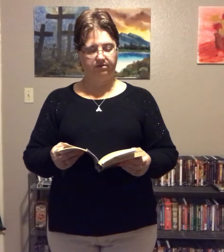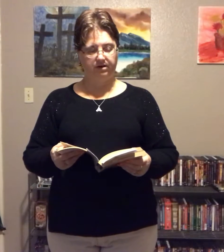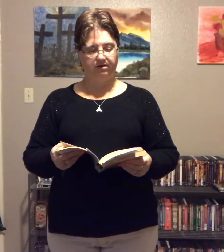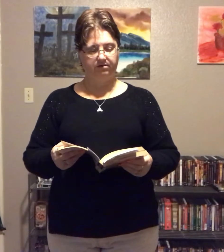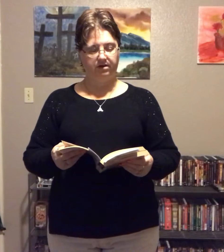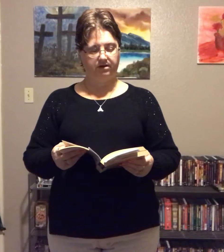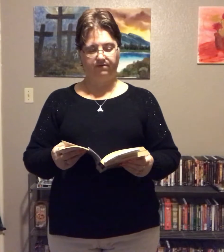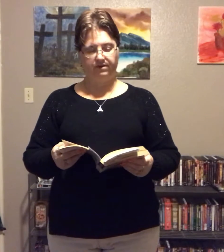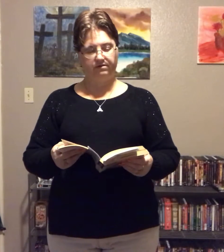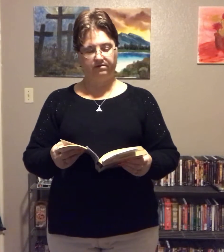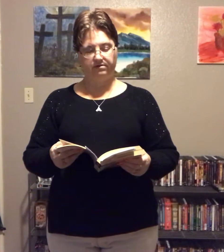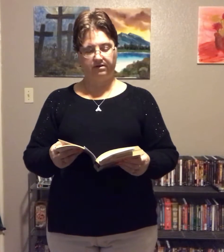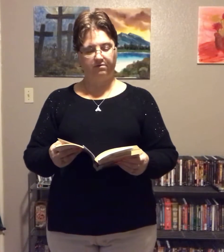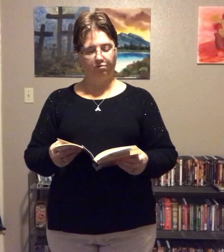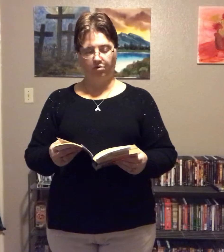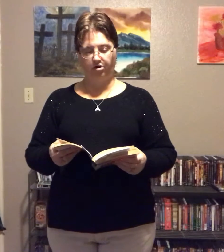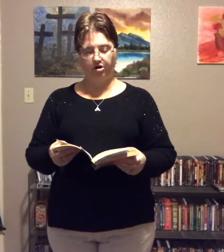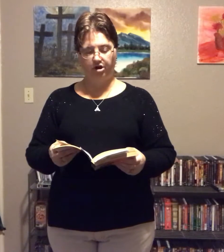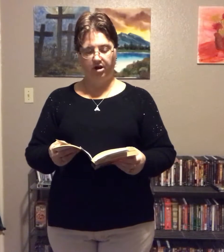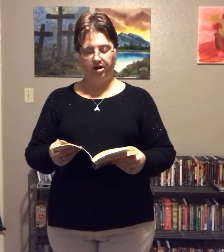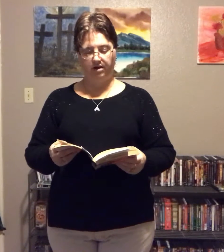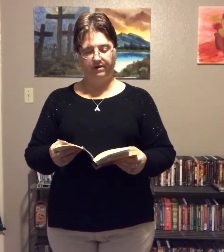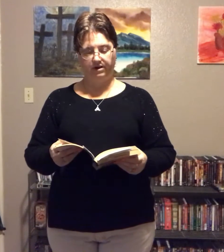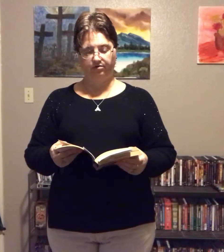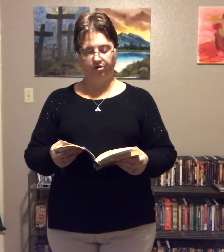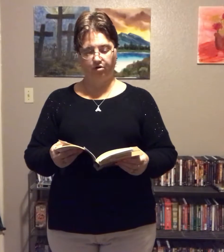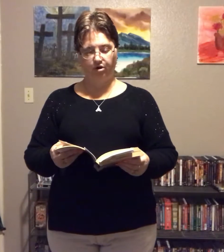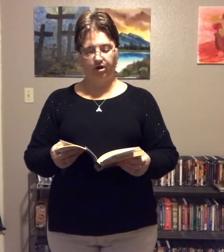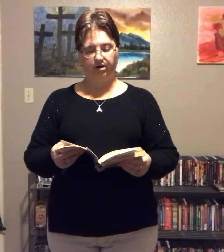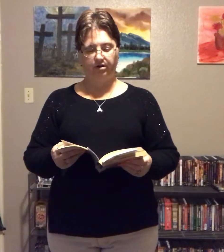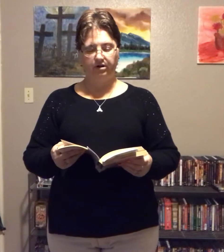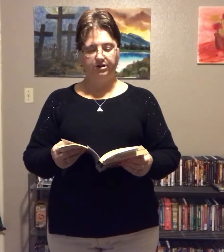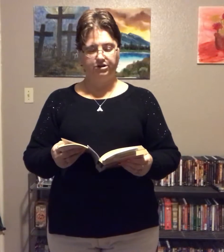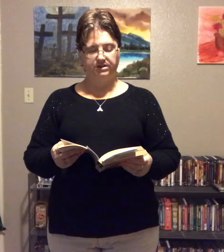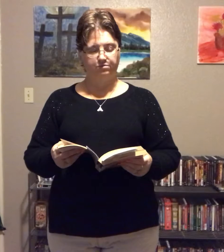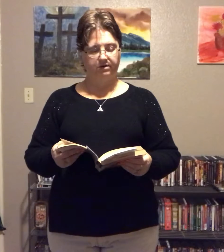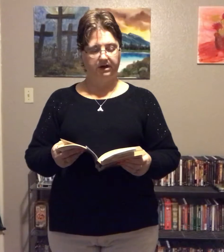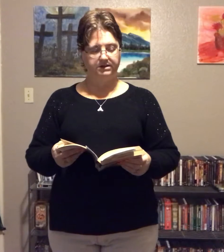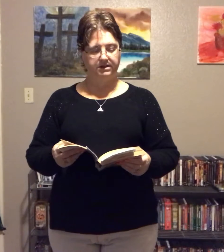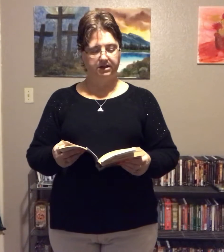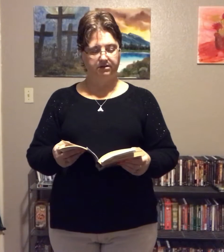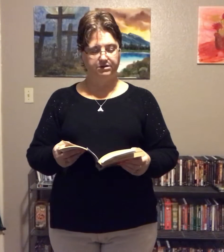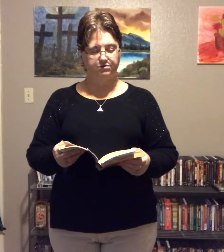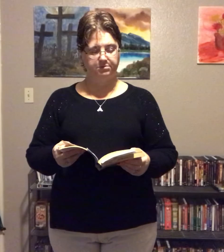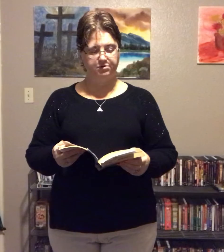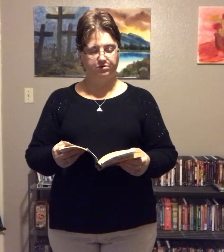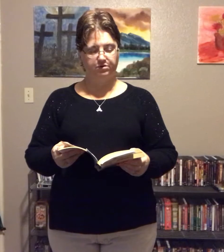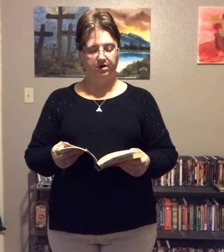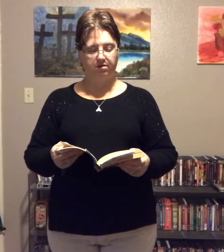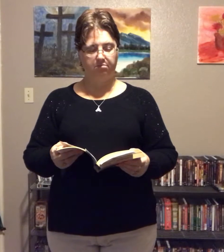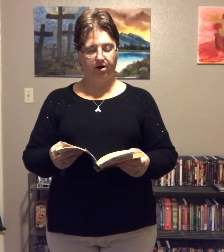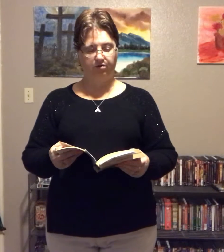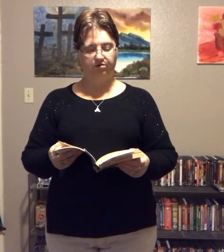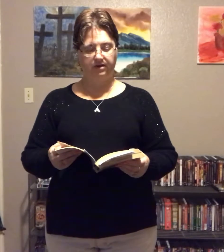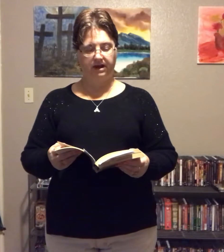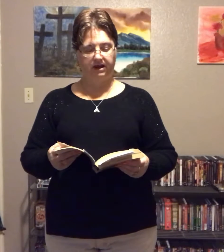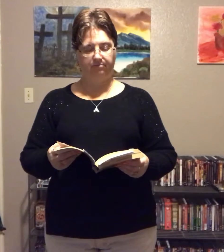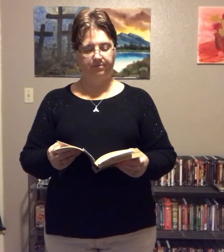says that if this didn't work, nothing else could. She's right, and the scripture bears that out.